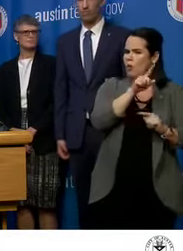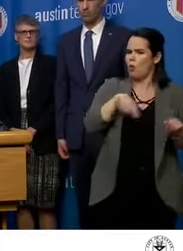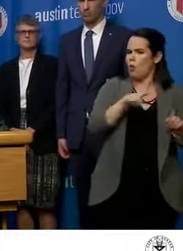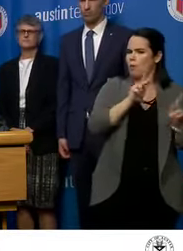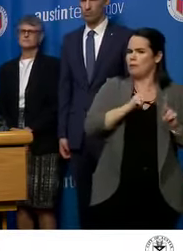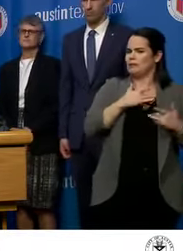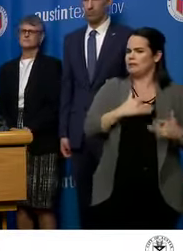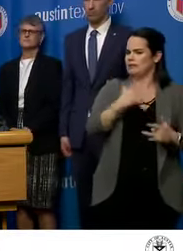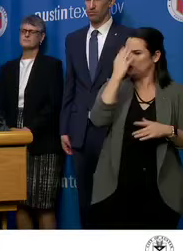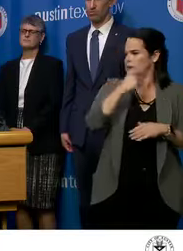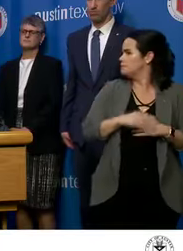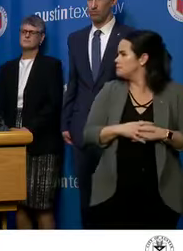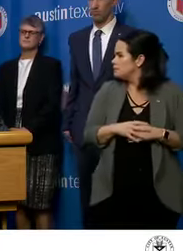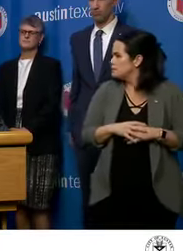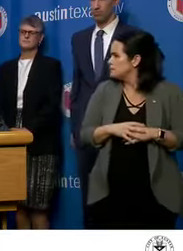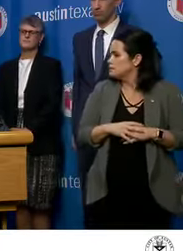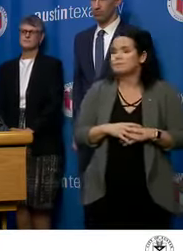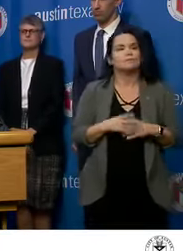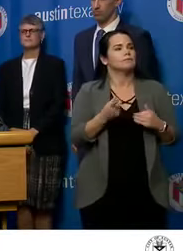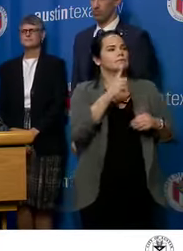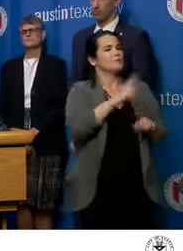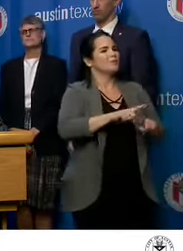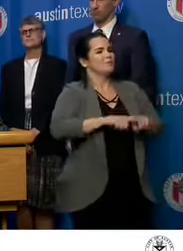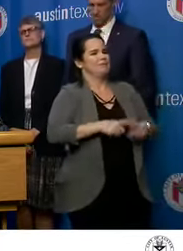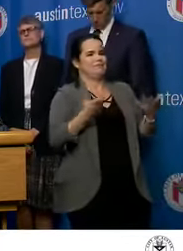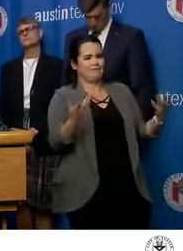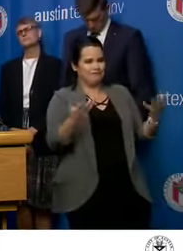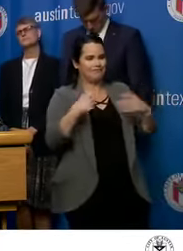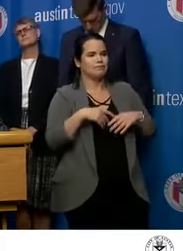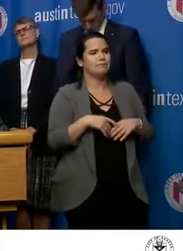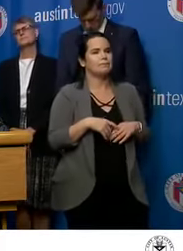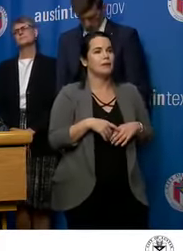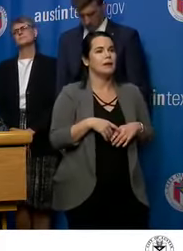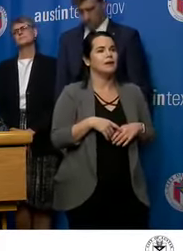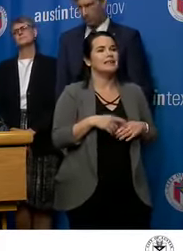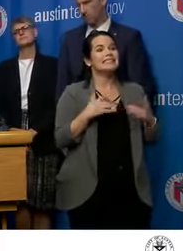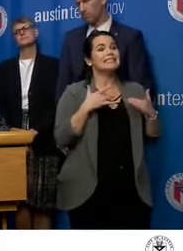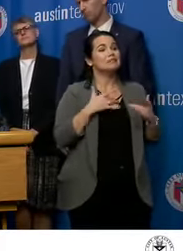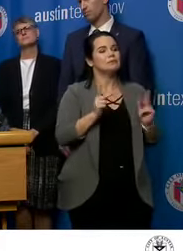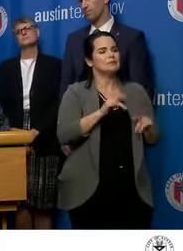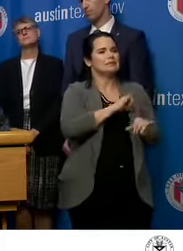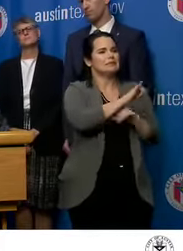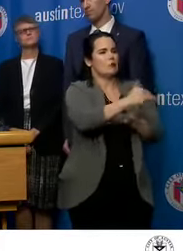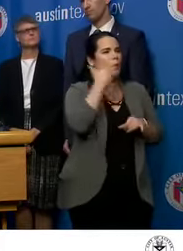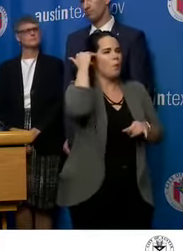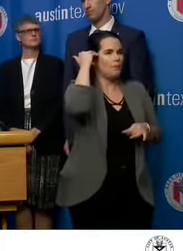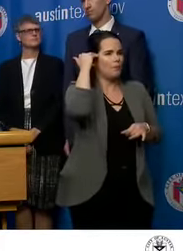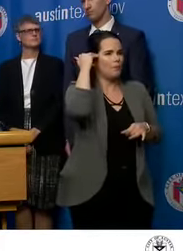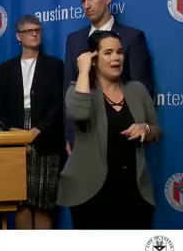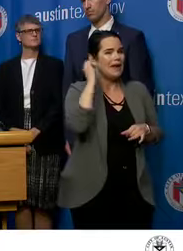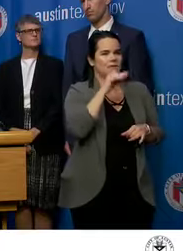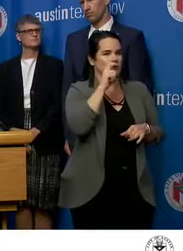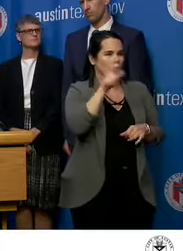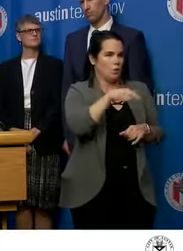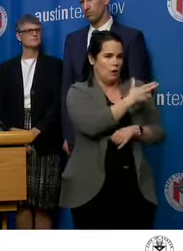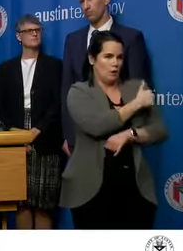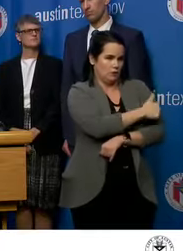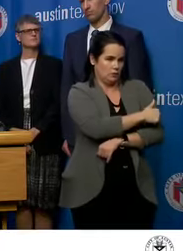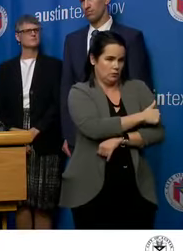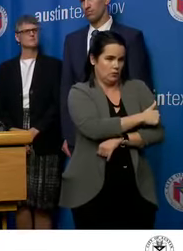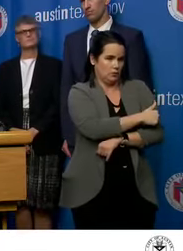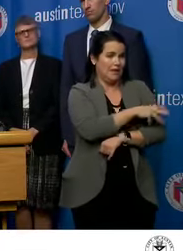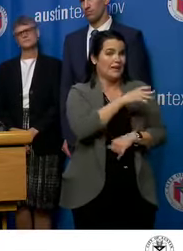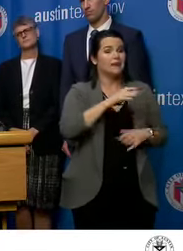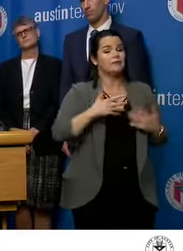so it, it depends on, on the situation. Generally speaking, the, the people stay at their residence if they don't require hospitalization. In that